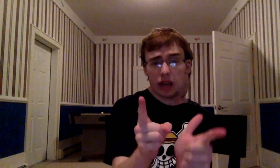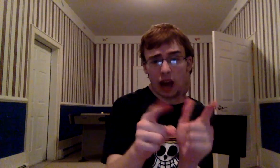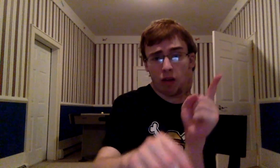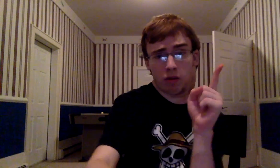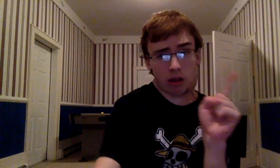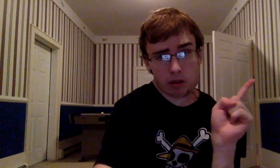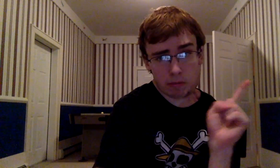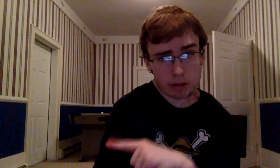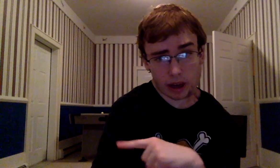out Peace